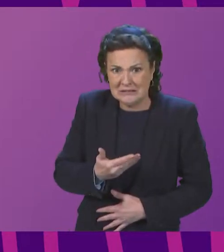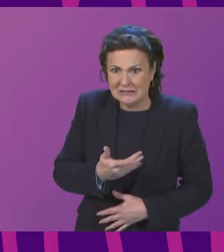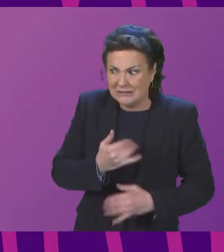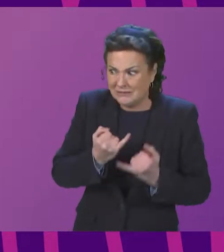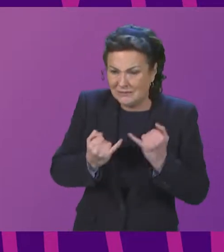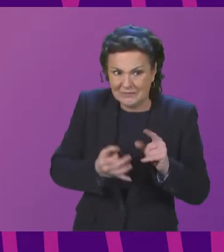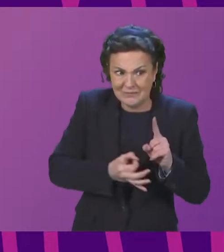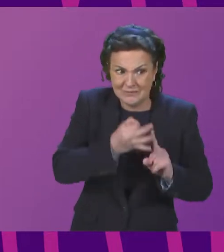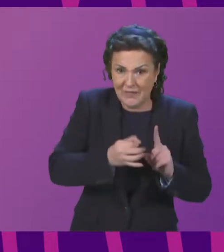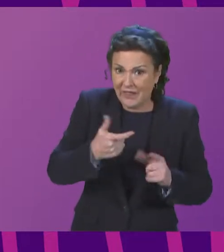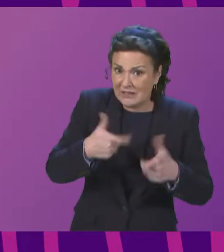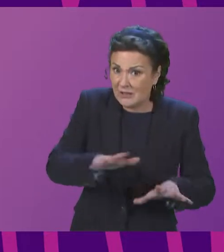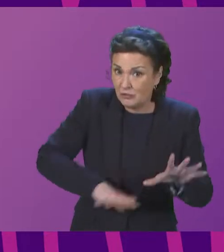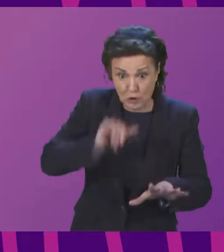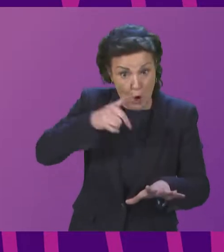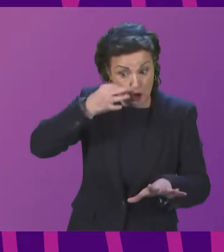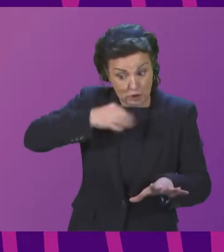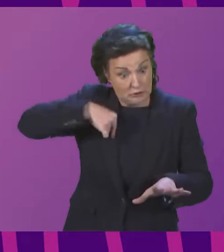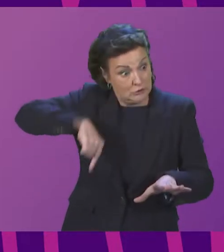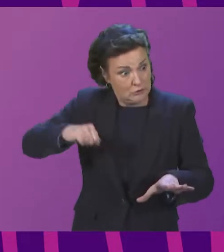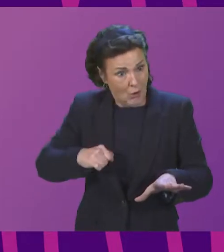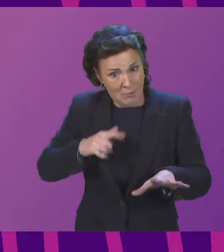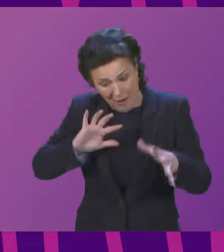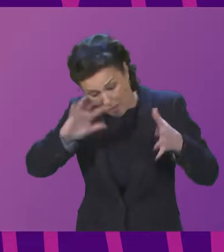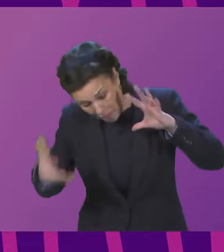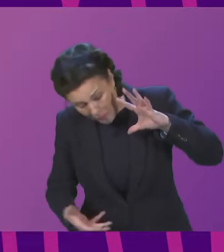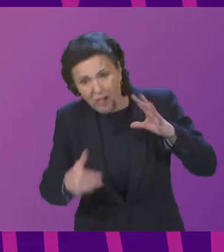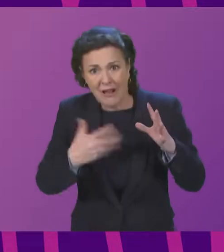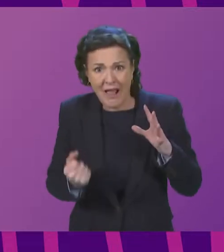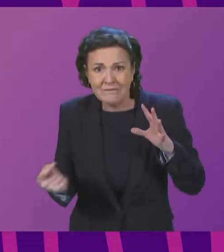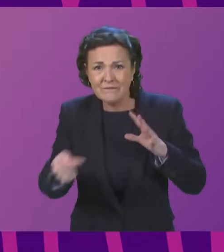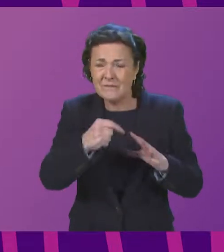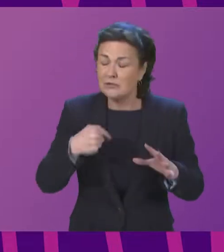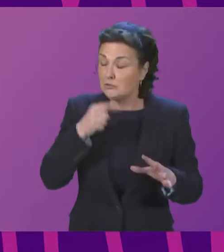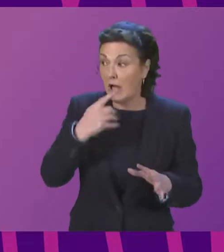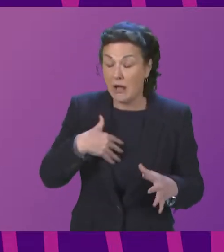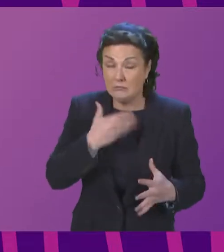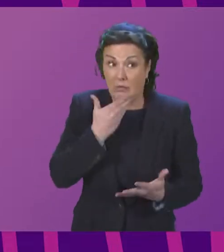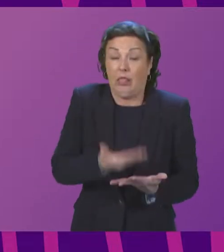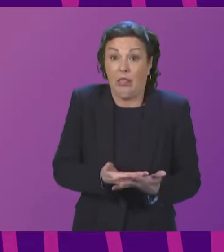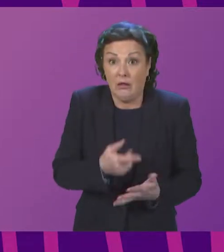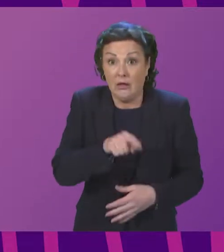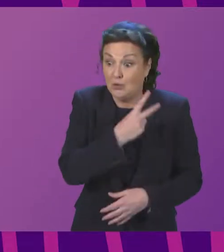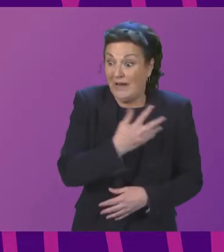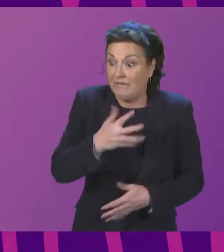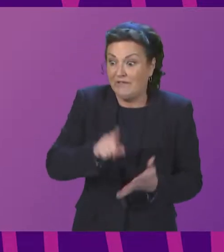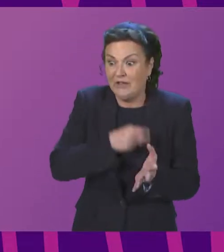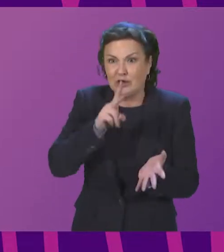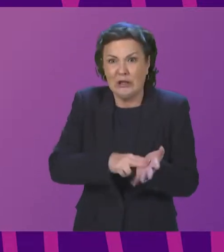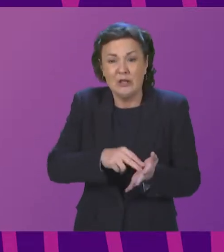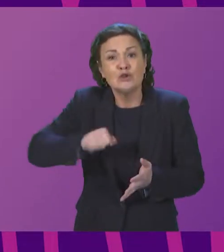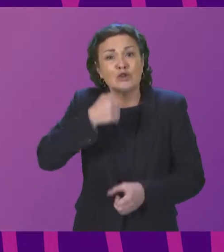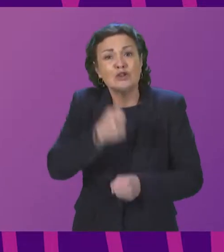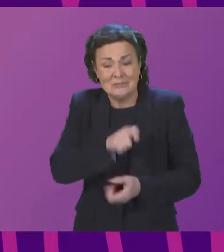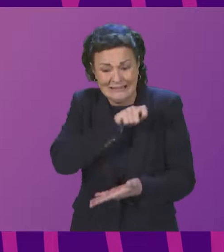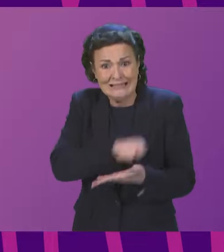but in other countries around the world. So I am astonished that on the 25th of January the Scottish Government signed a deal with mesh providers